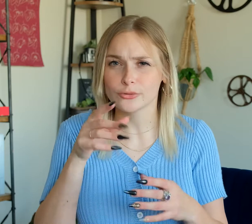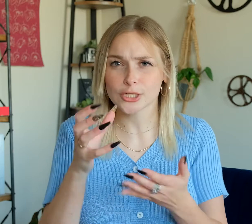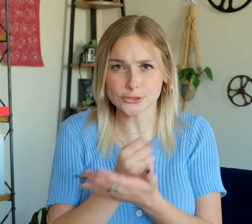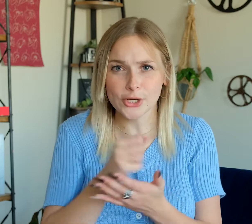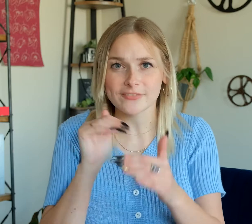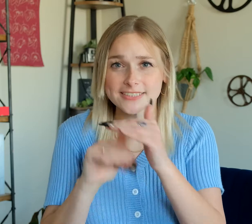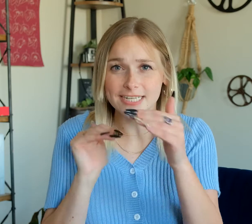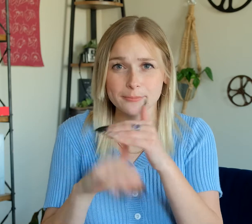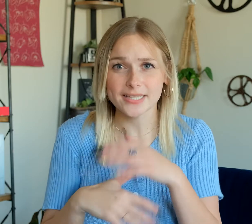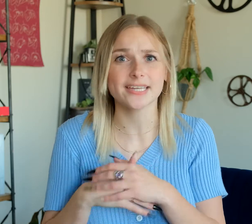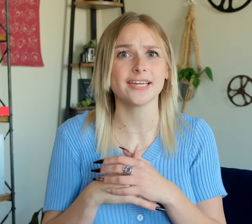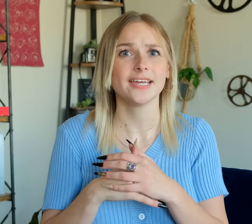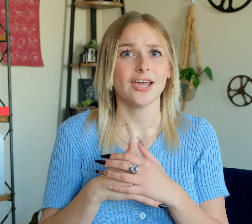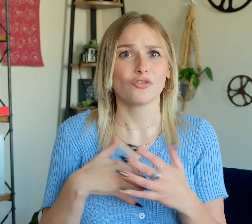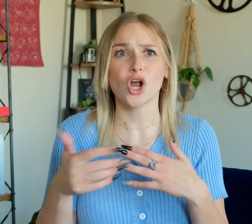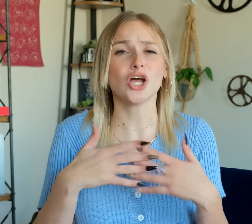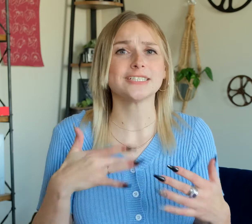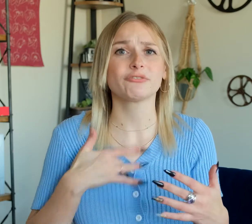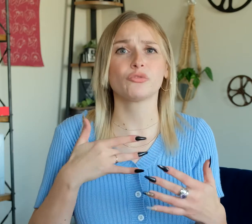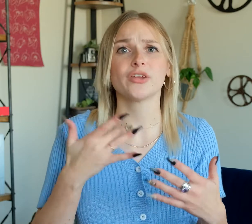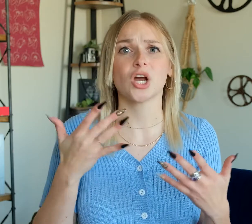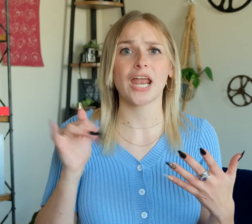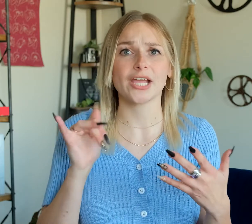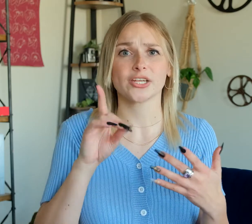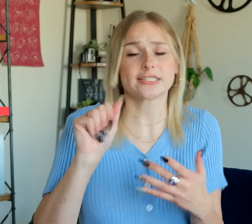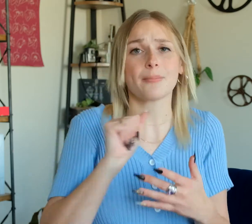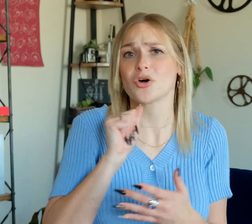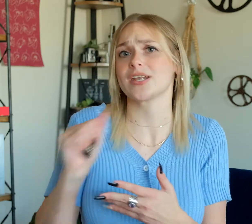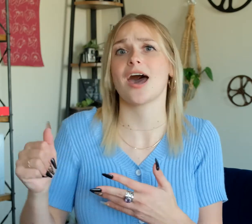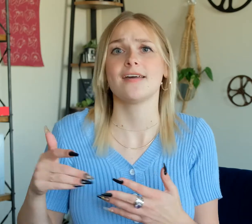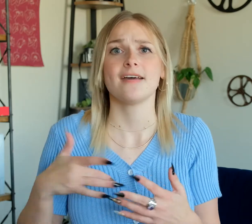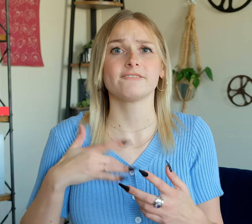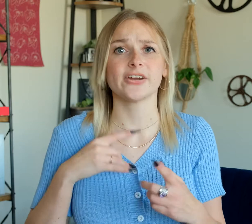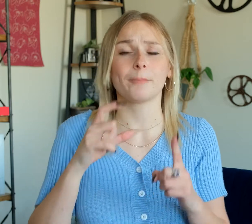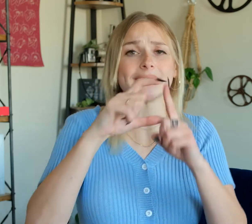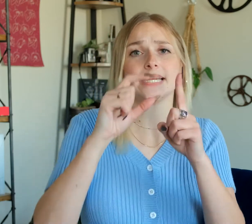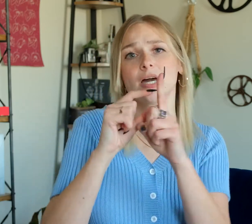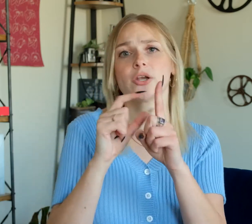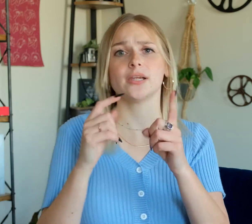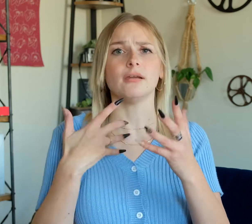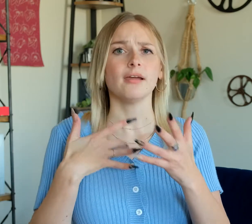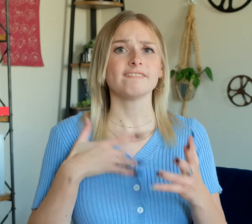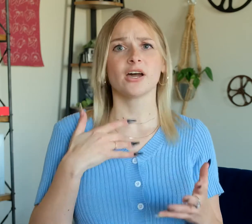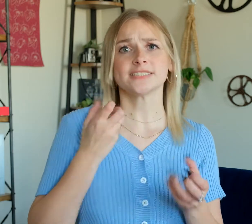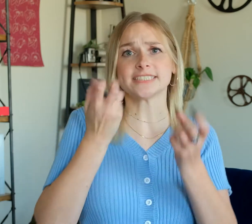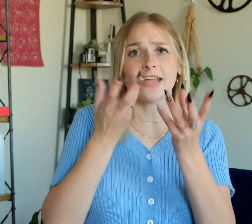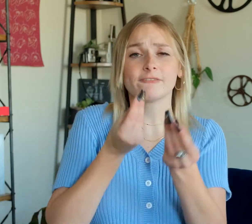deserve accessibility, regardless if you feel like you're disabled or not, feel busy or lazy, feel sign